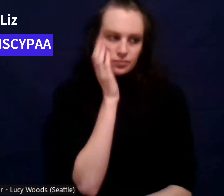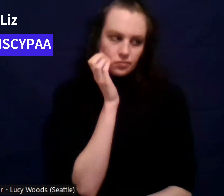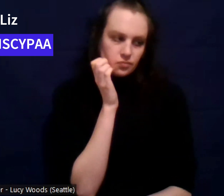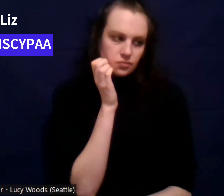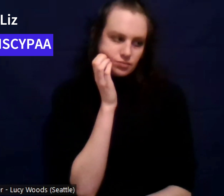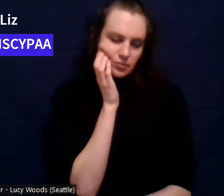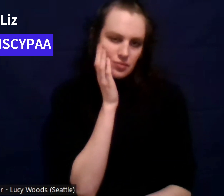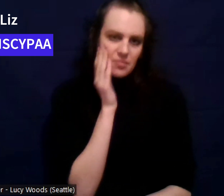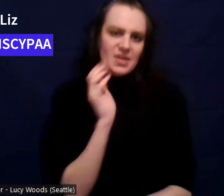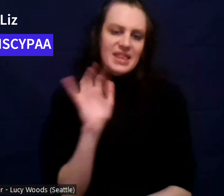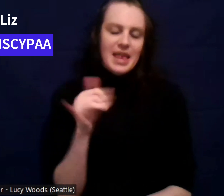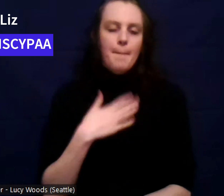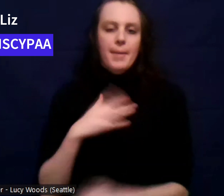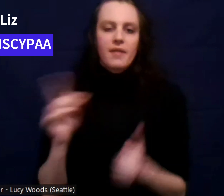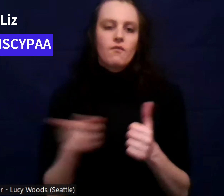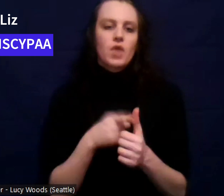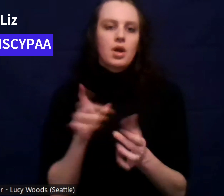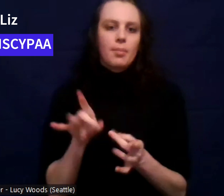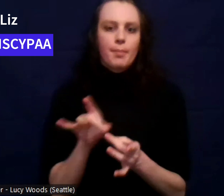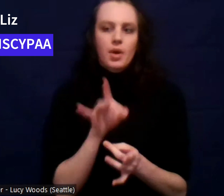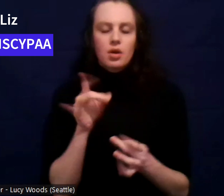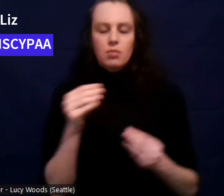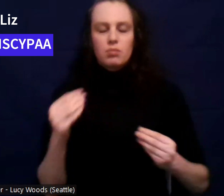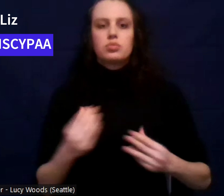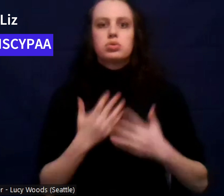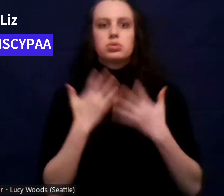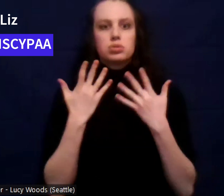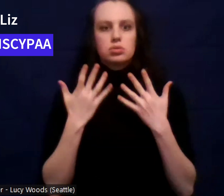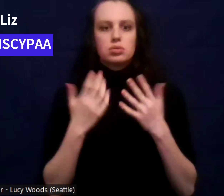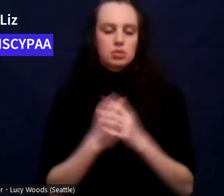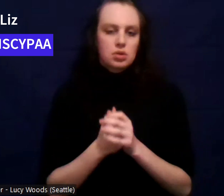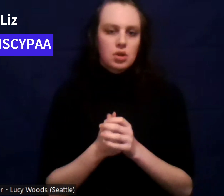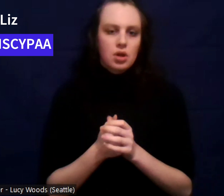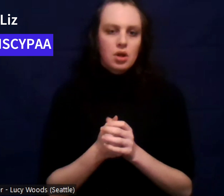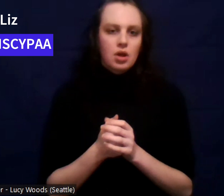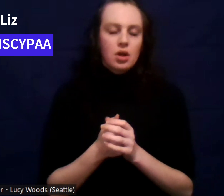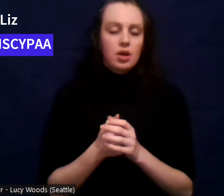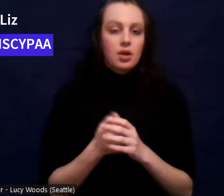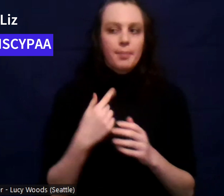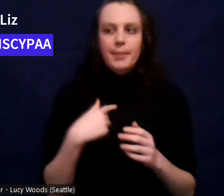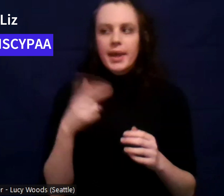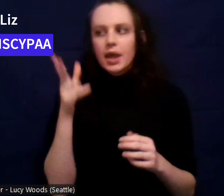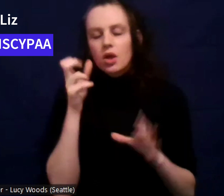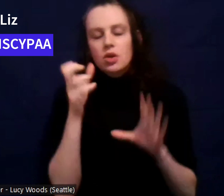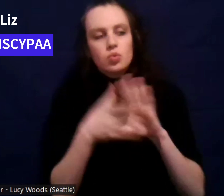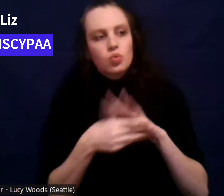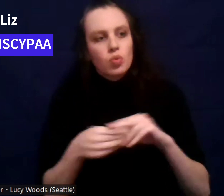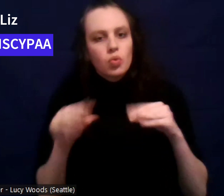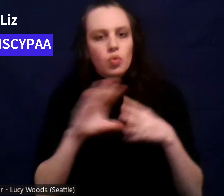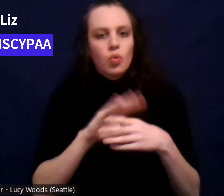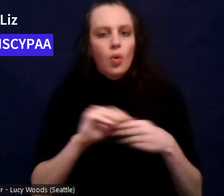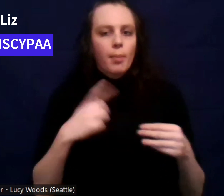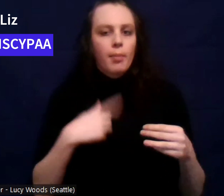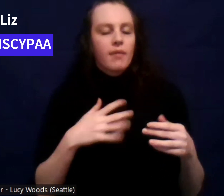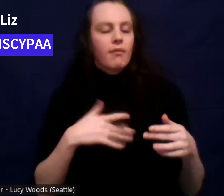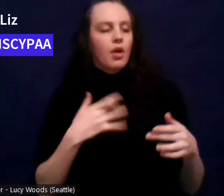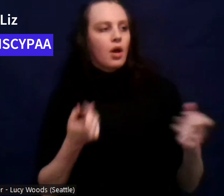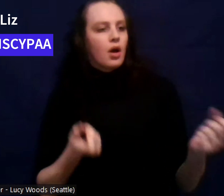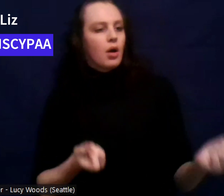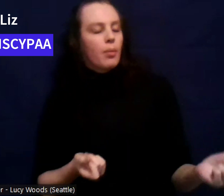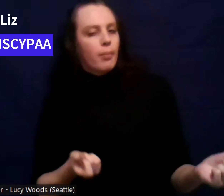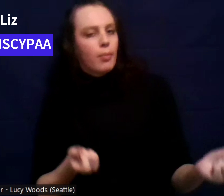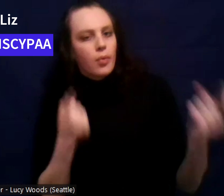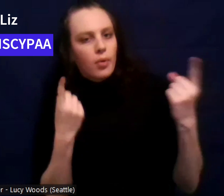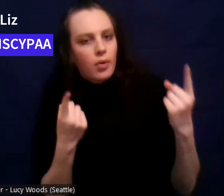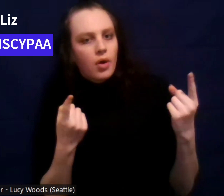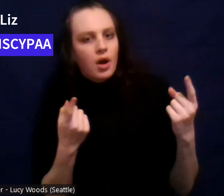first spiritual experience because I related so much to these people. Um, like I was like, I can't believe I'm not